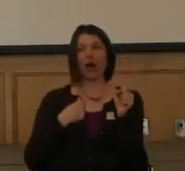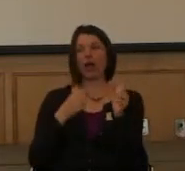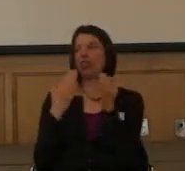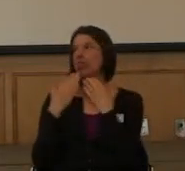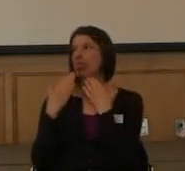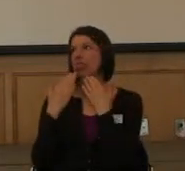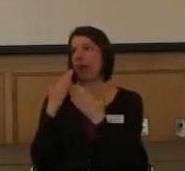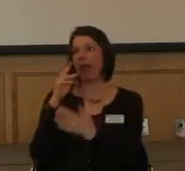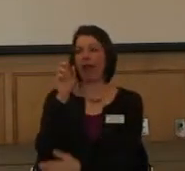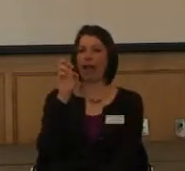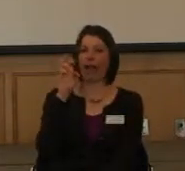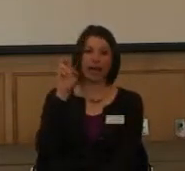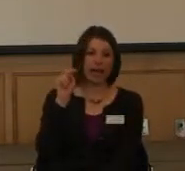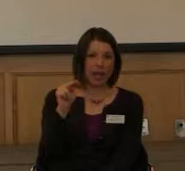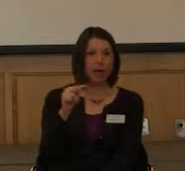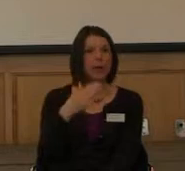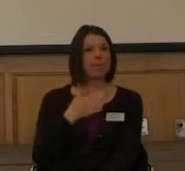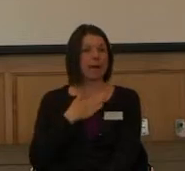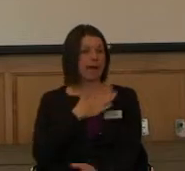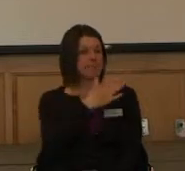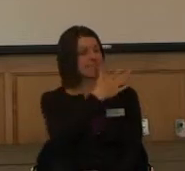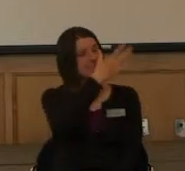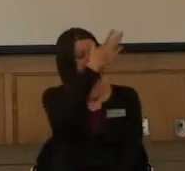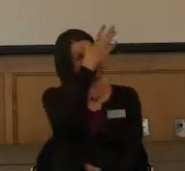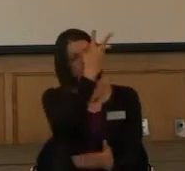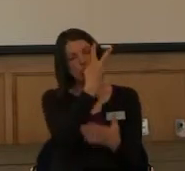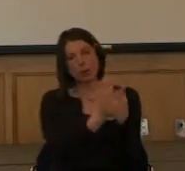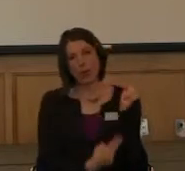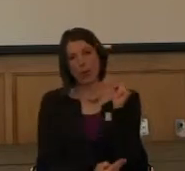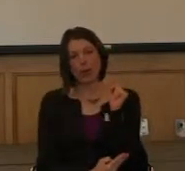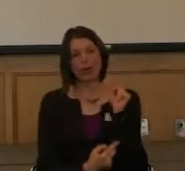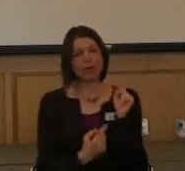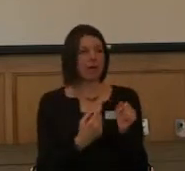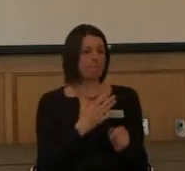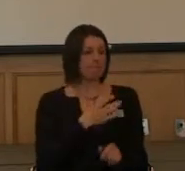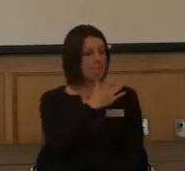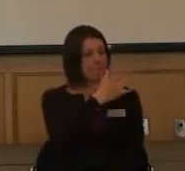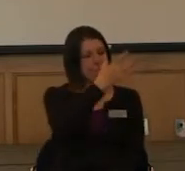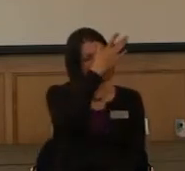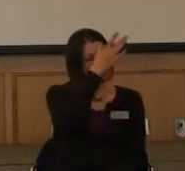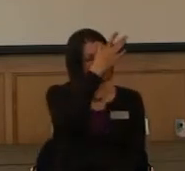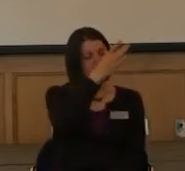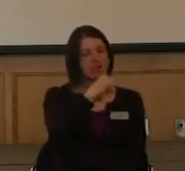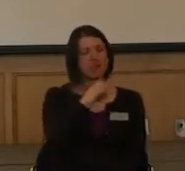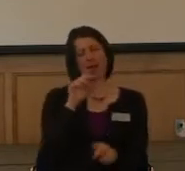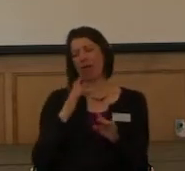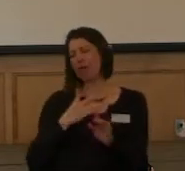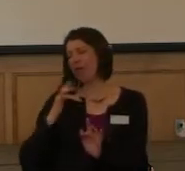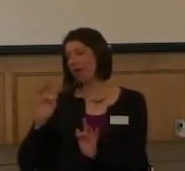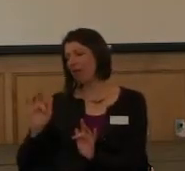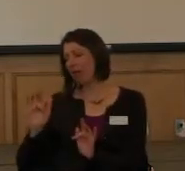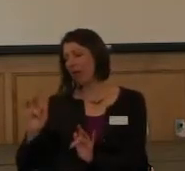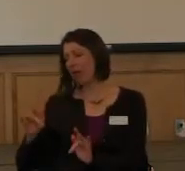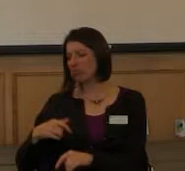and I owe that to my parents. Because my parents didn't raise us as, oh, you poor little thing. You have a